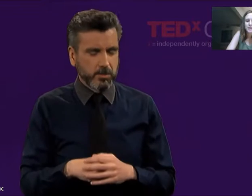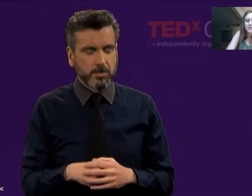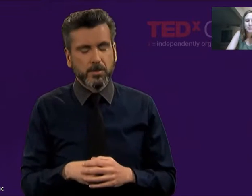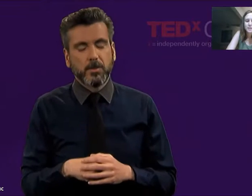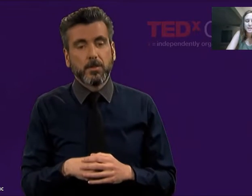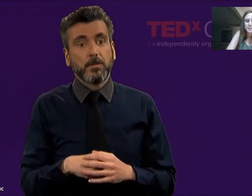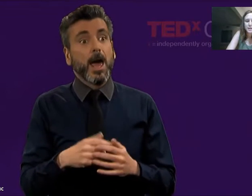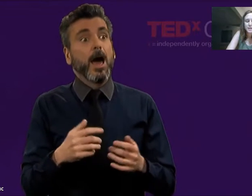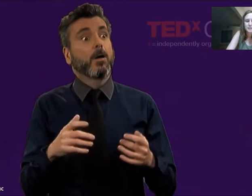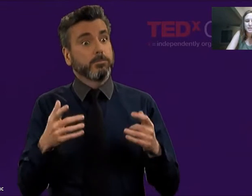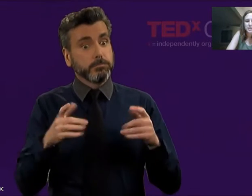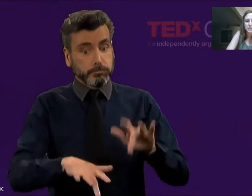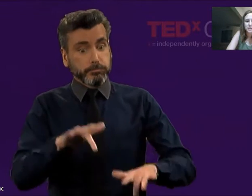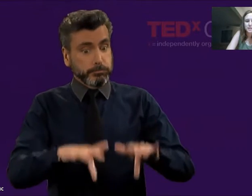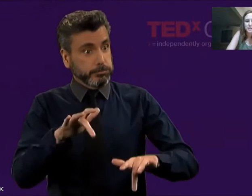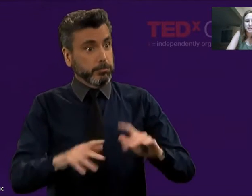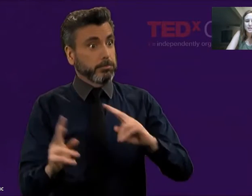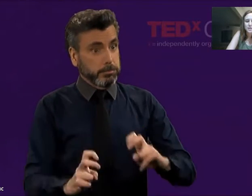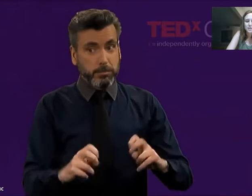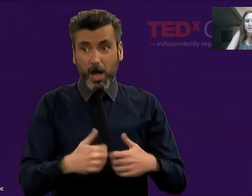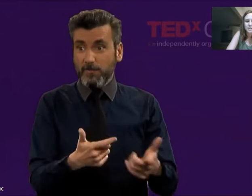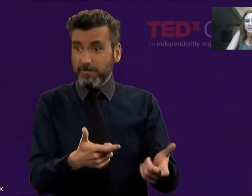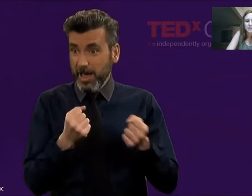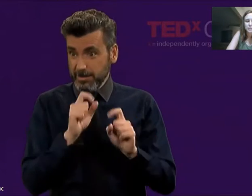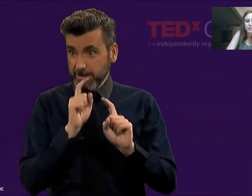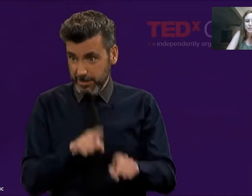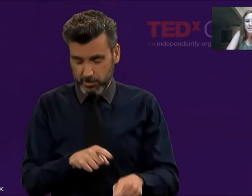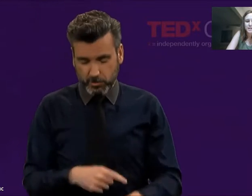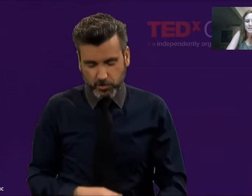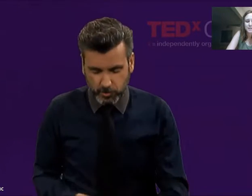We tested many different students, and as you can see, it's a computer test.